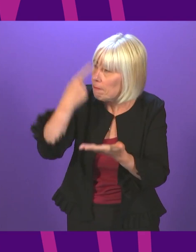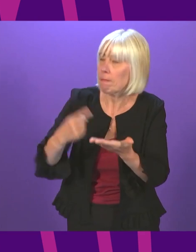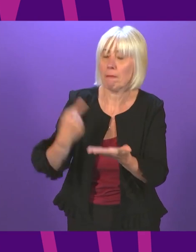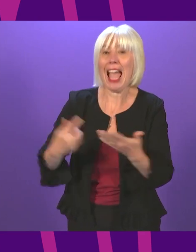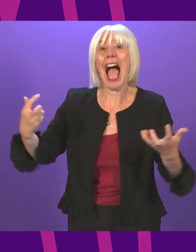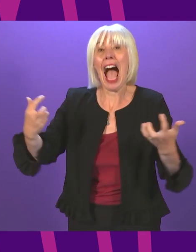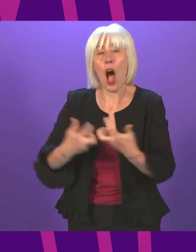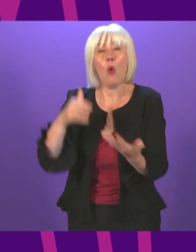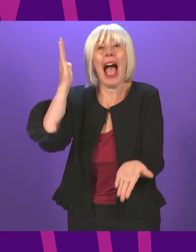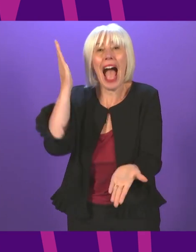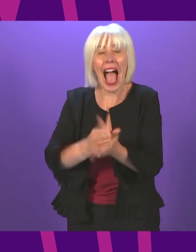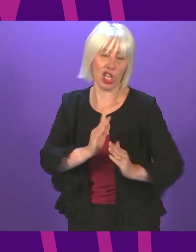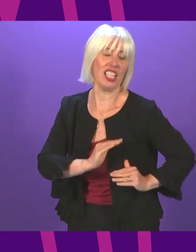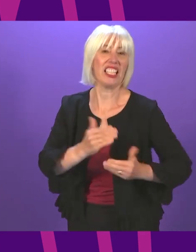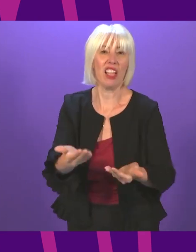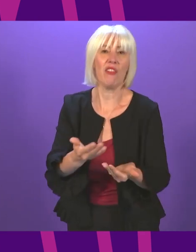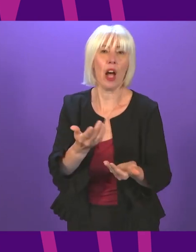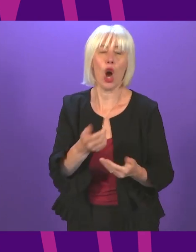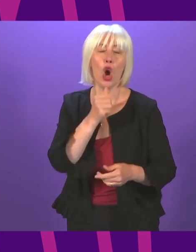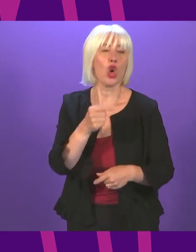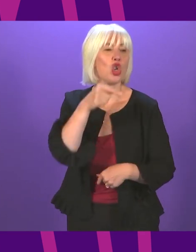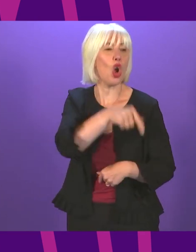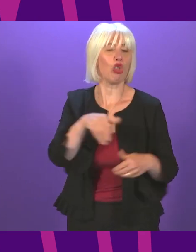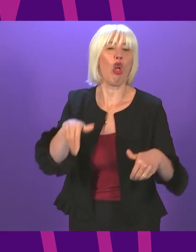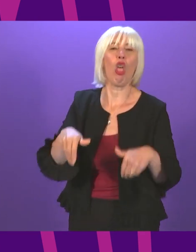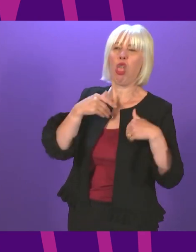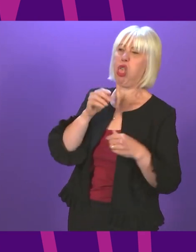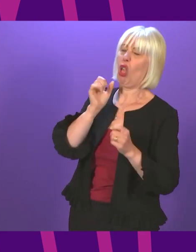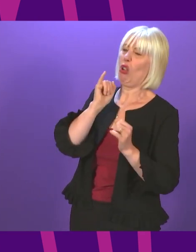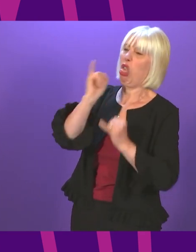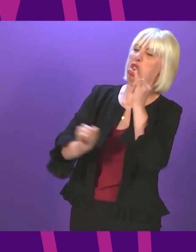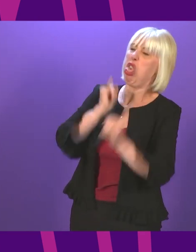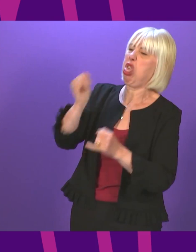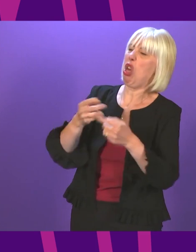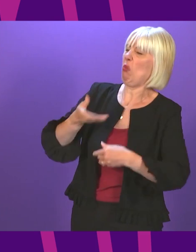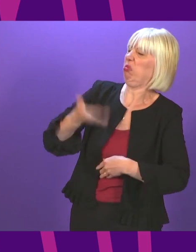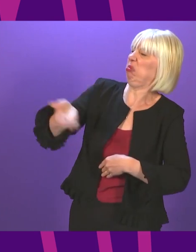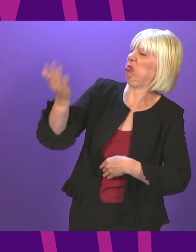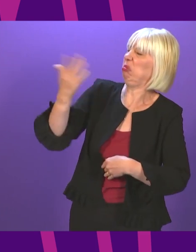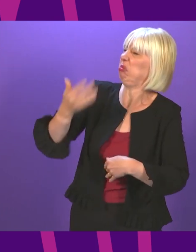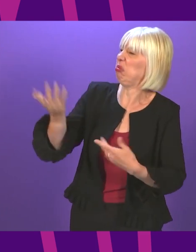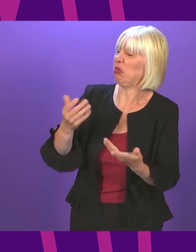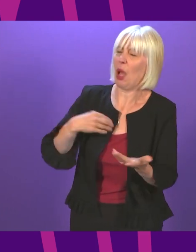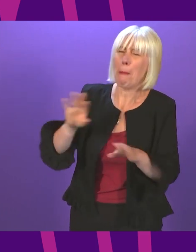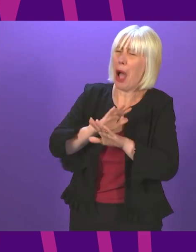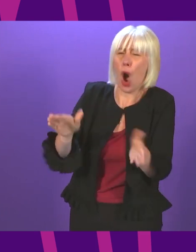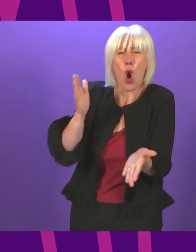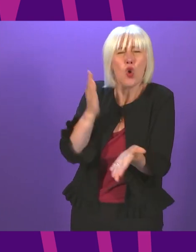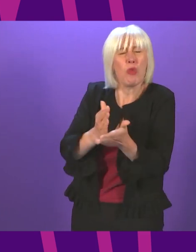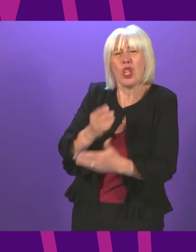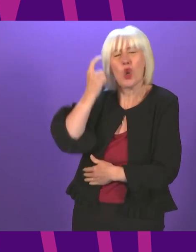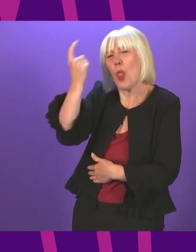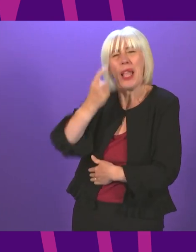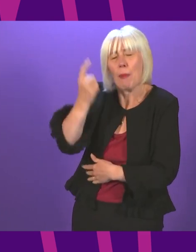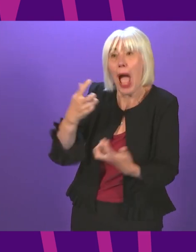we deliver that rather than simply standing on the sidelines shouting for something to happen with no consideration at all of how